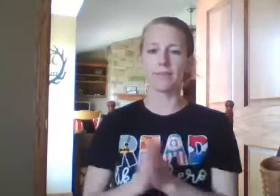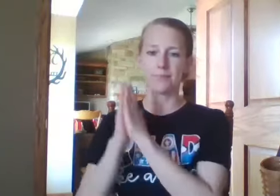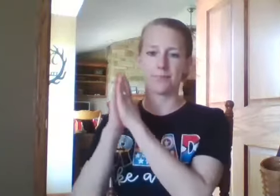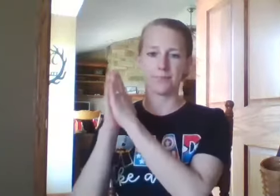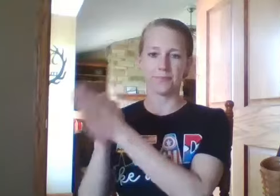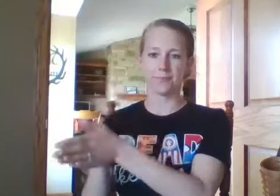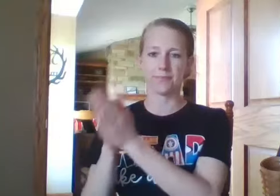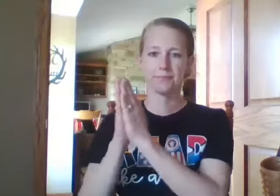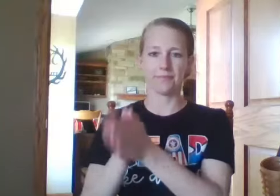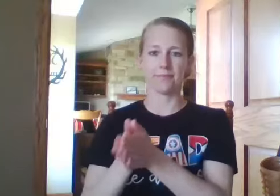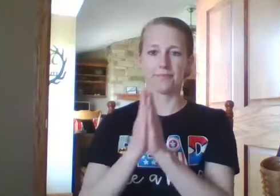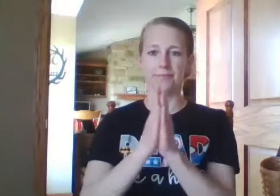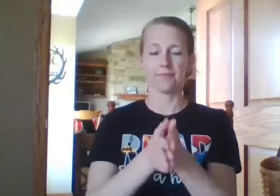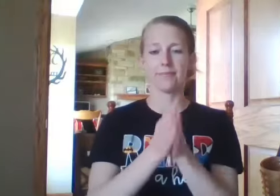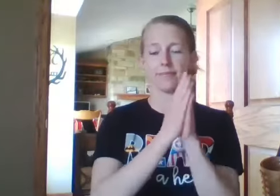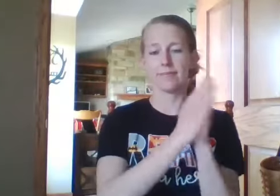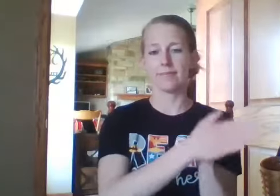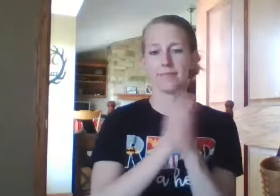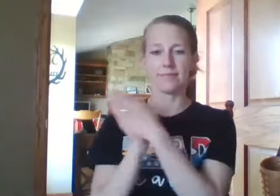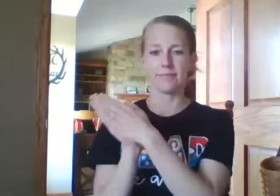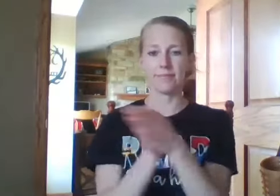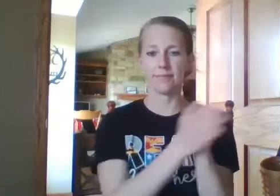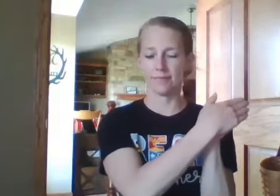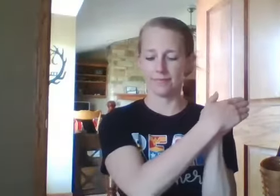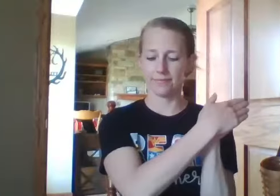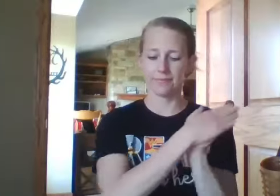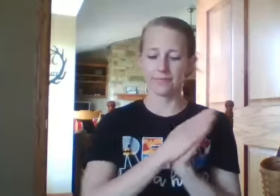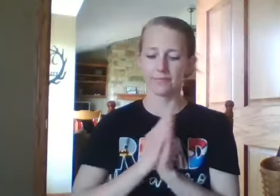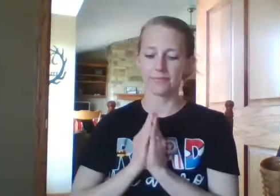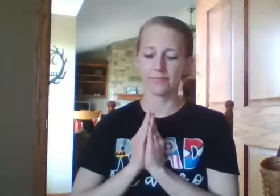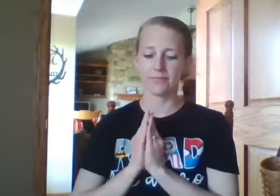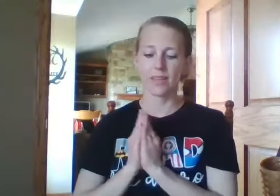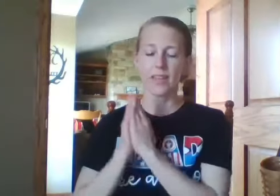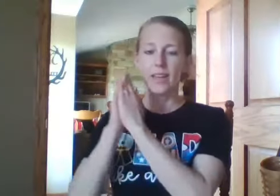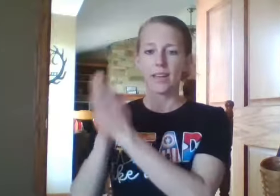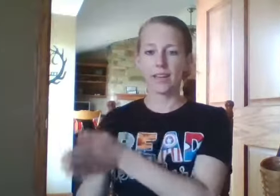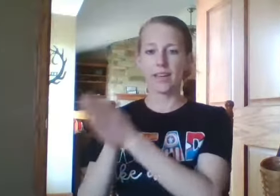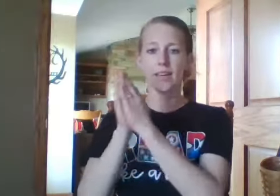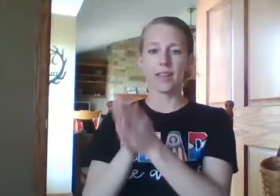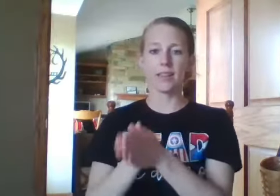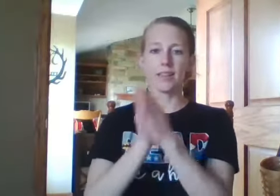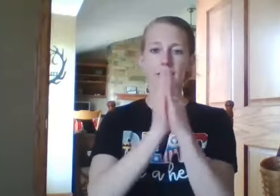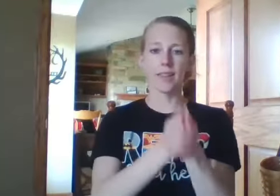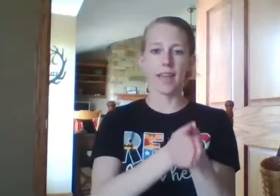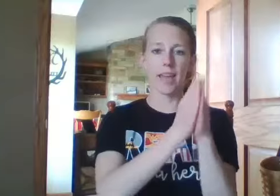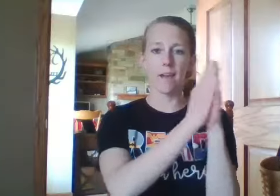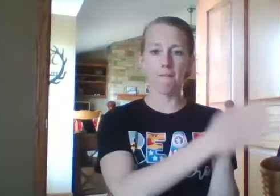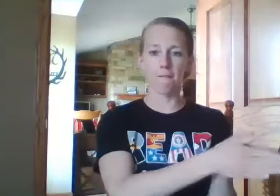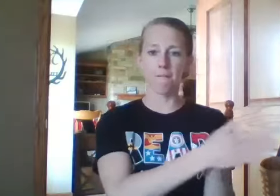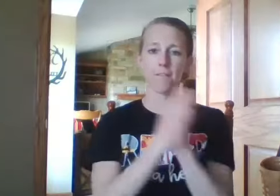c-l-i-f,